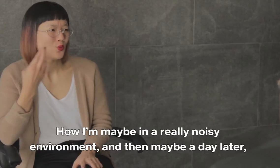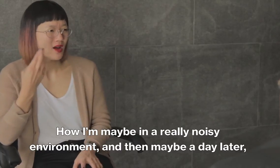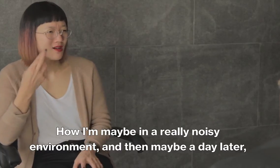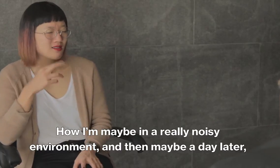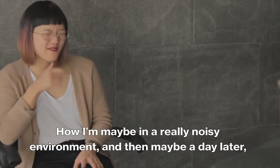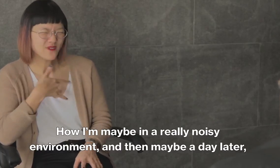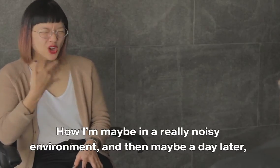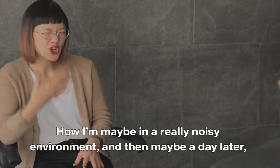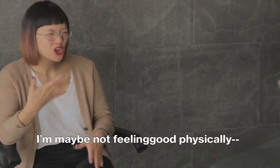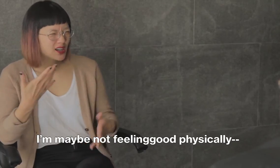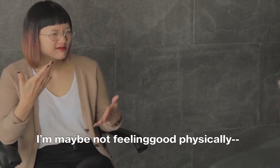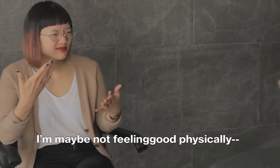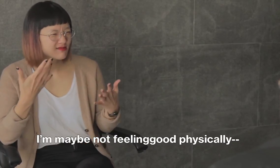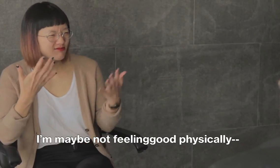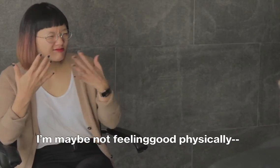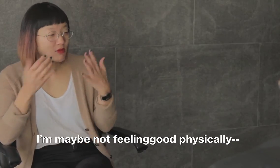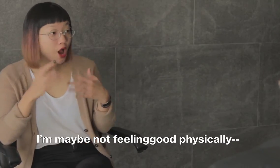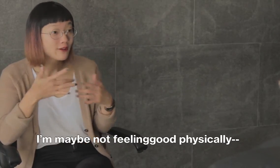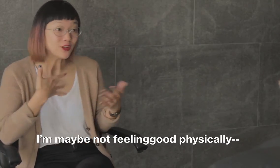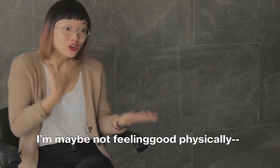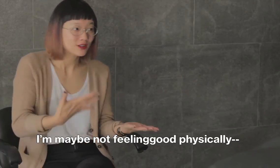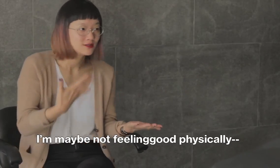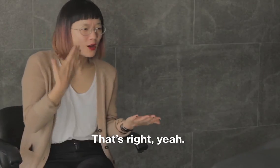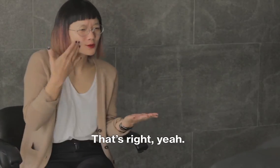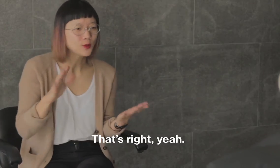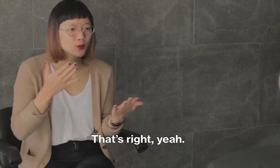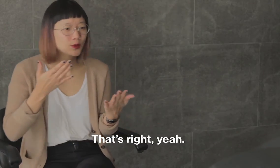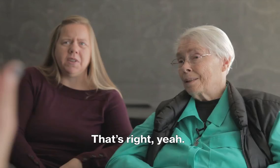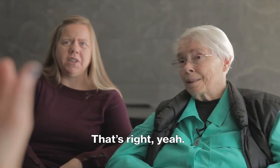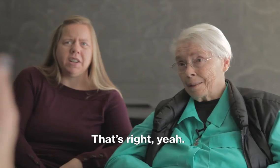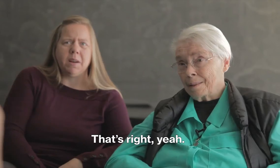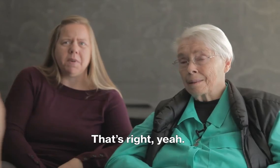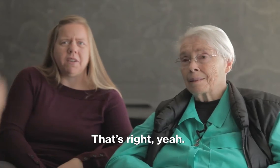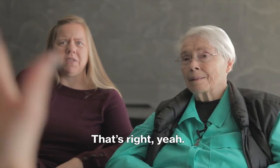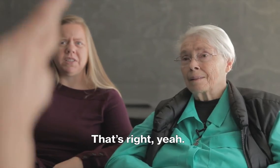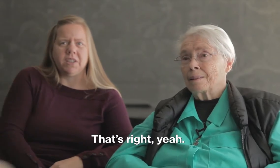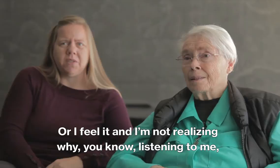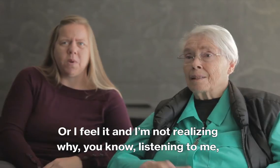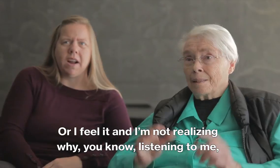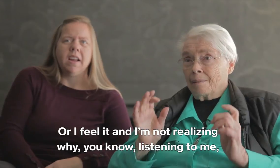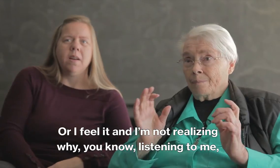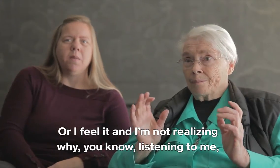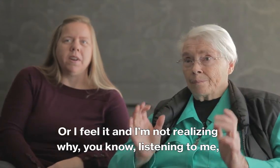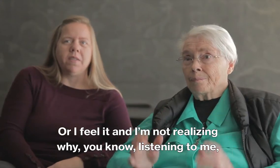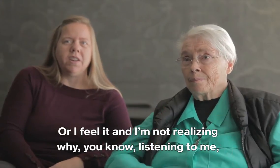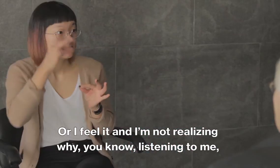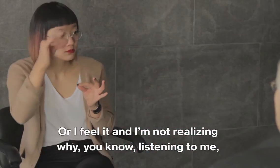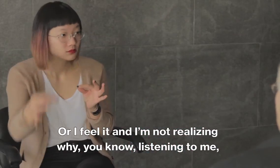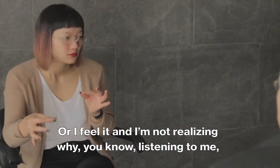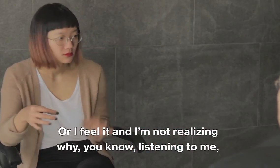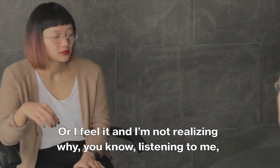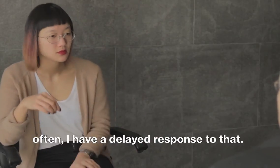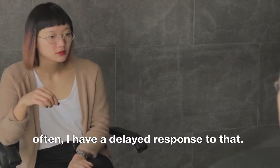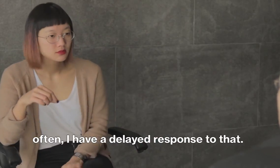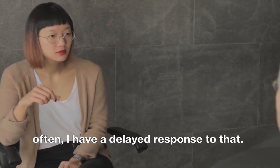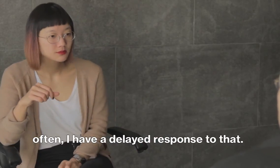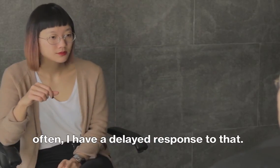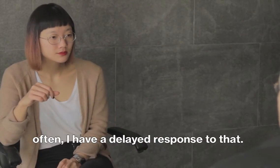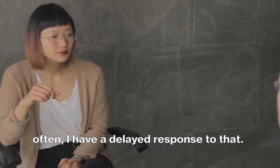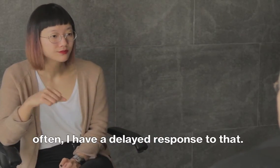later I realize I'm maybe not feeling good physically. That's right, yeah. And I'm not real good, why? Whatever, you know, listening to me often, I have